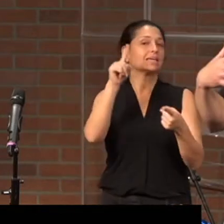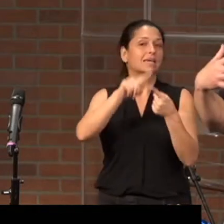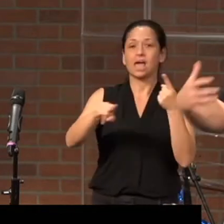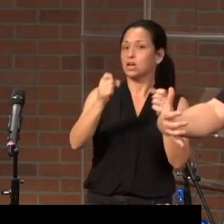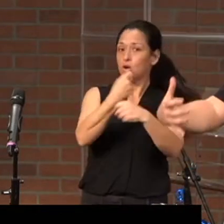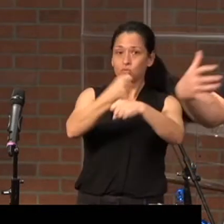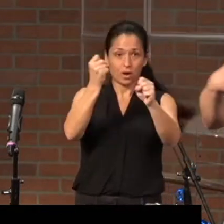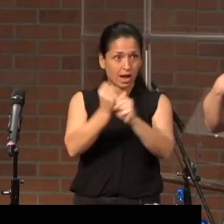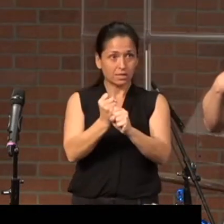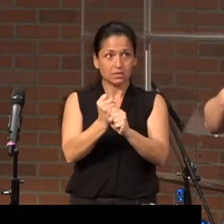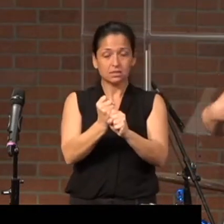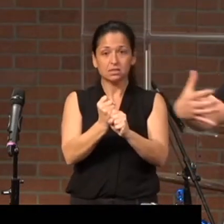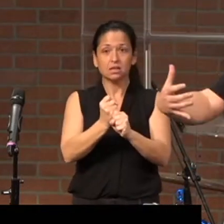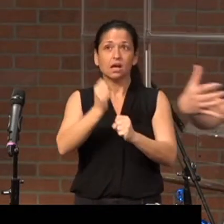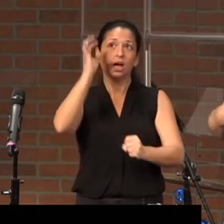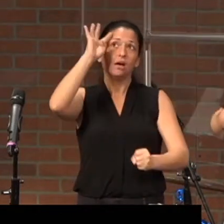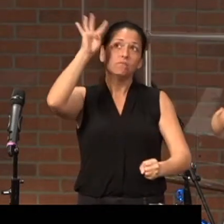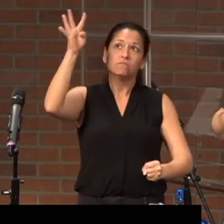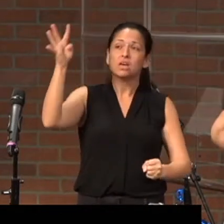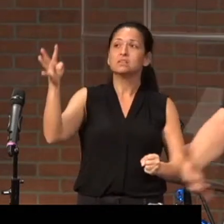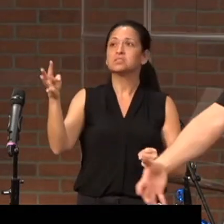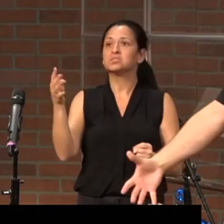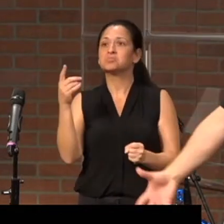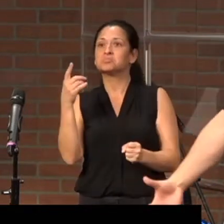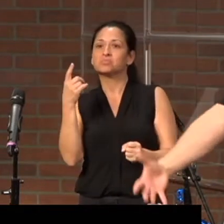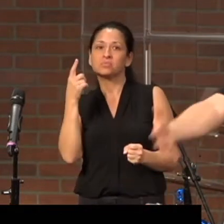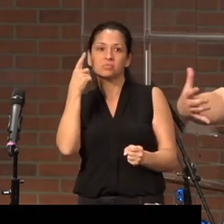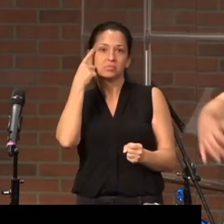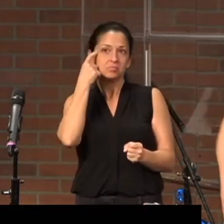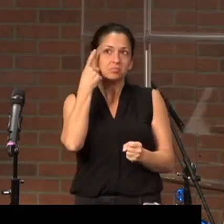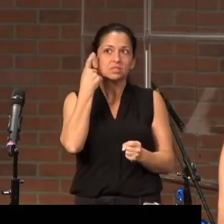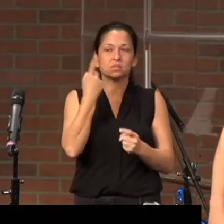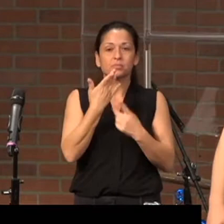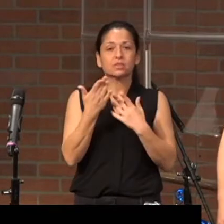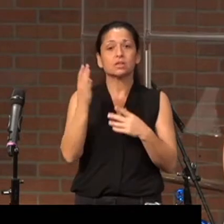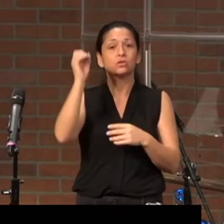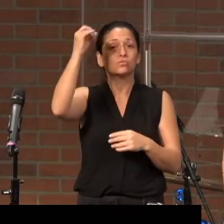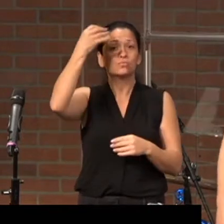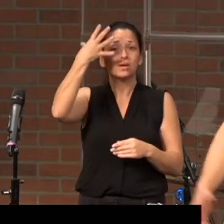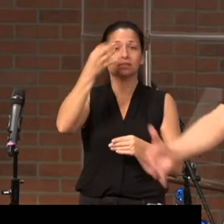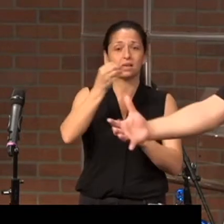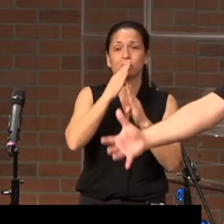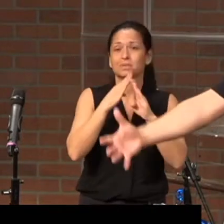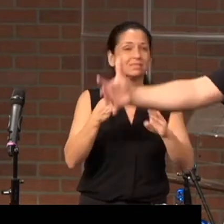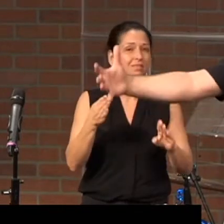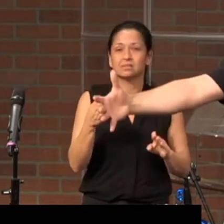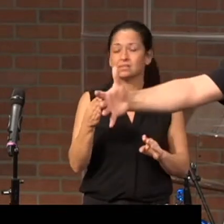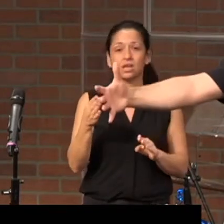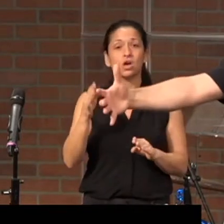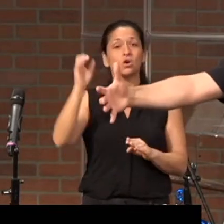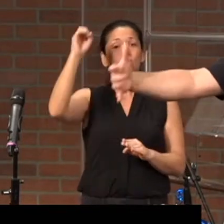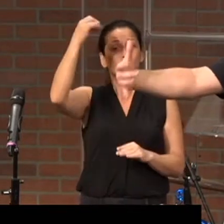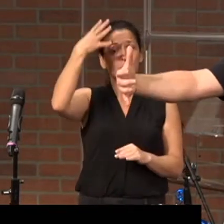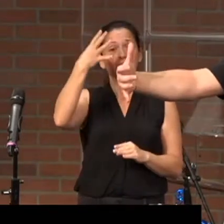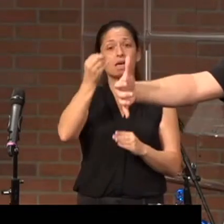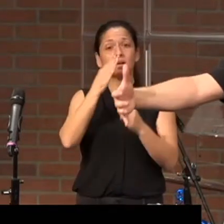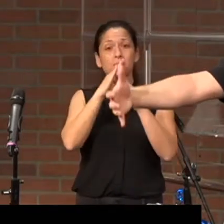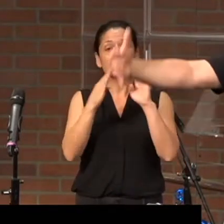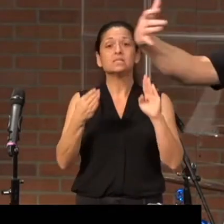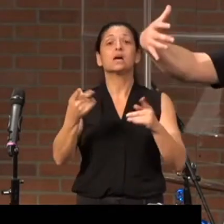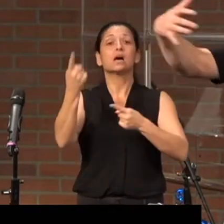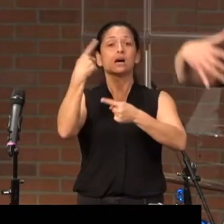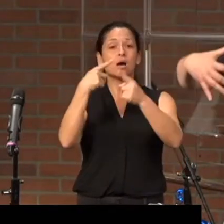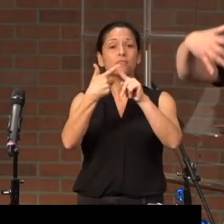create, conjure up, muster up grace and peace. Grace and peace come